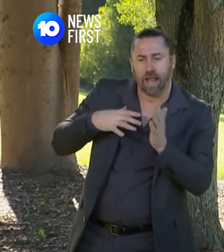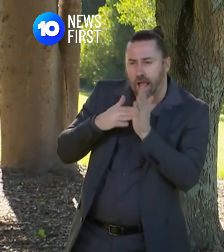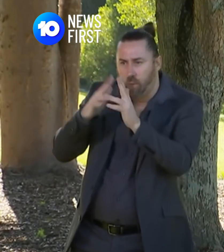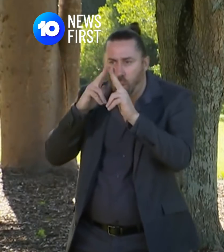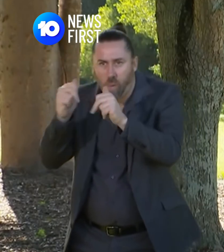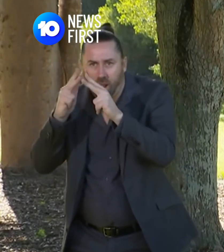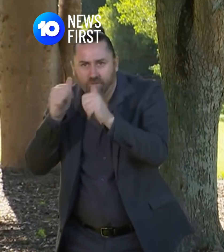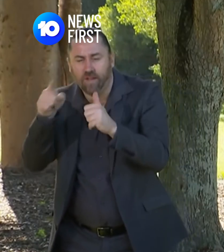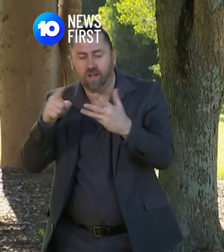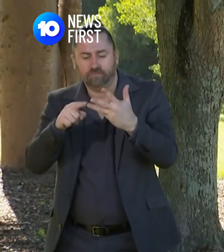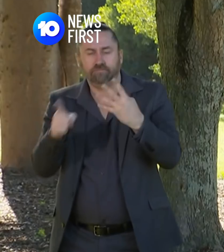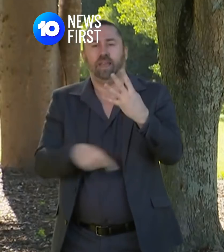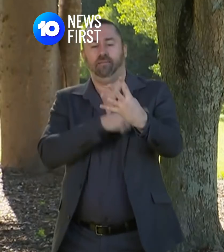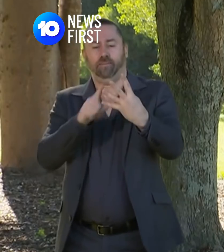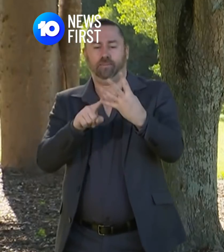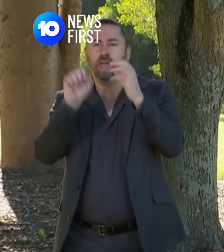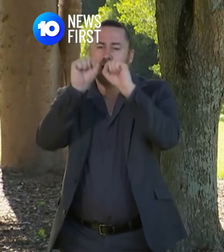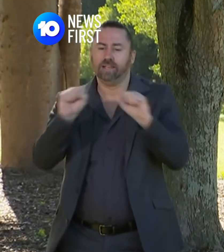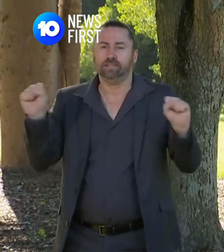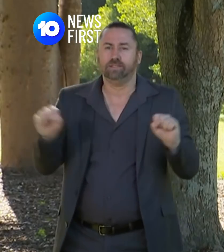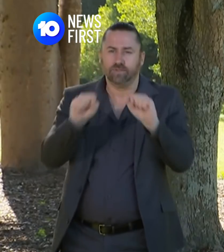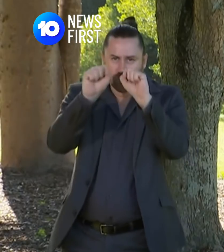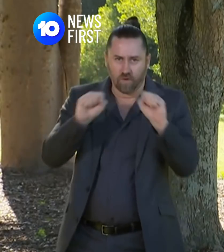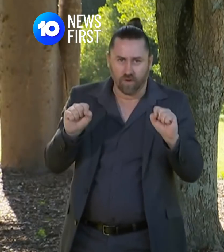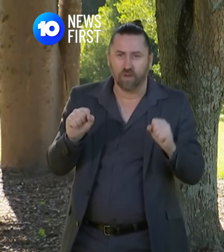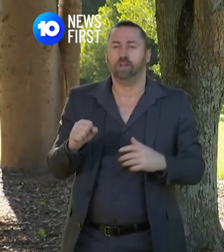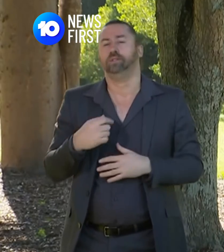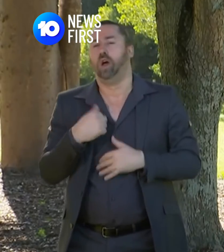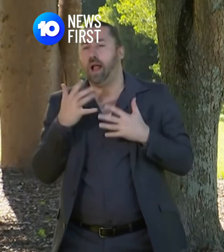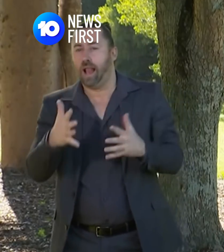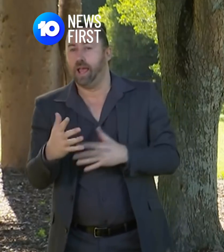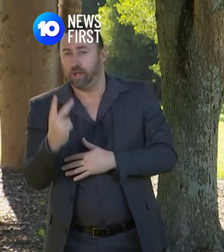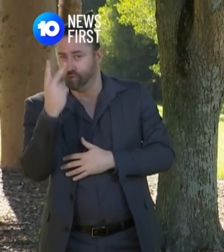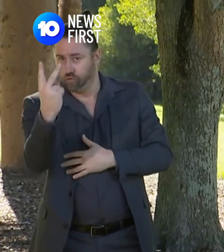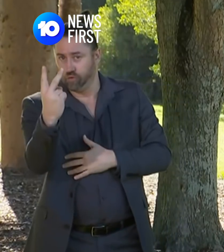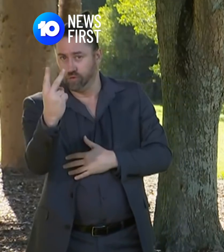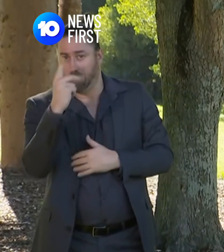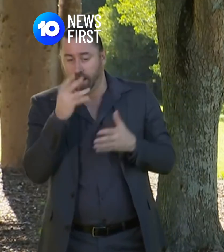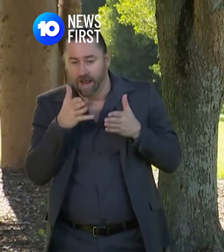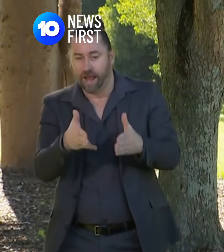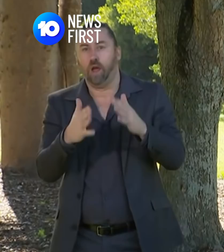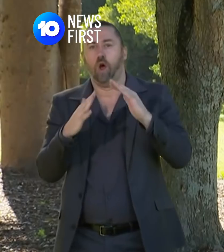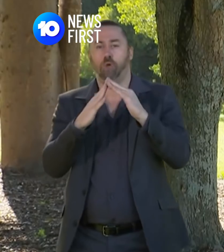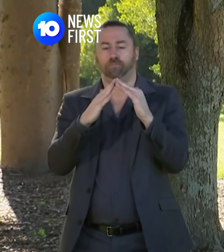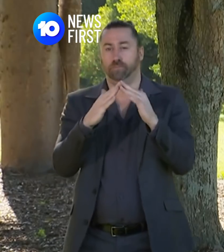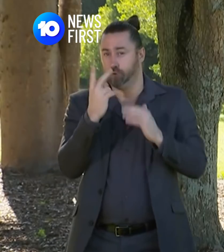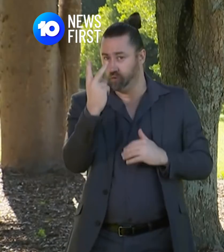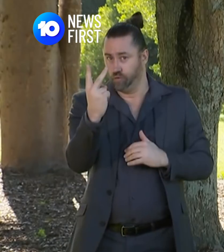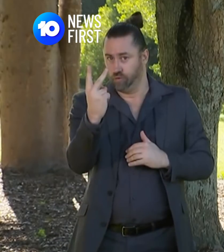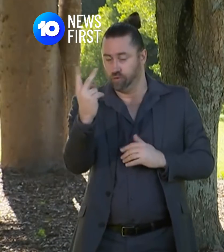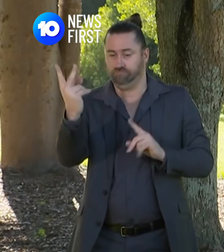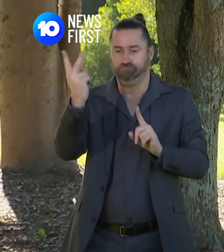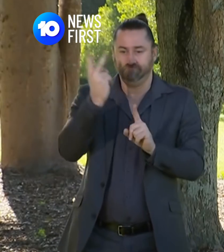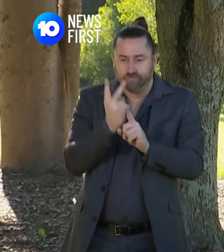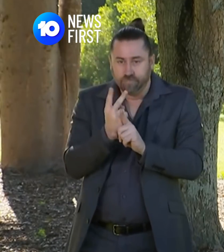exercise and people as in the past can have up to two visitors to their home and they can go out and